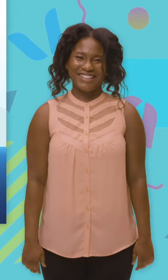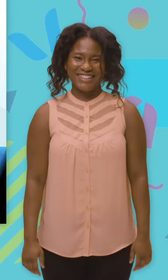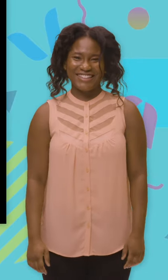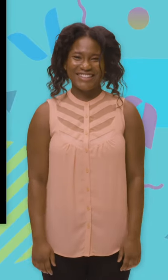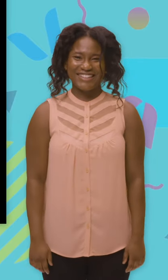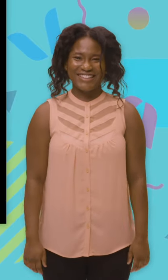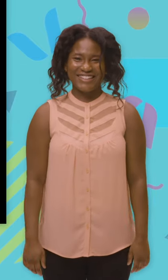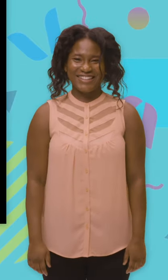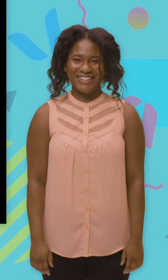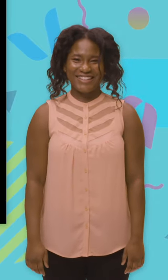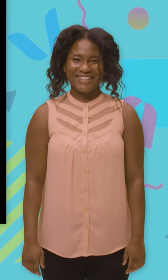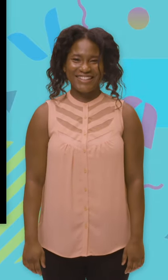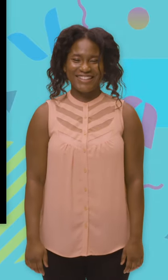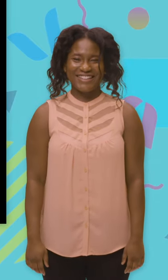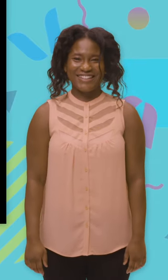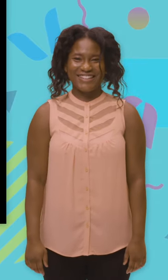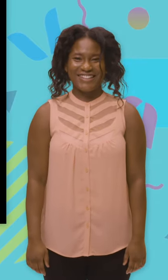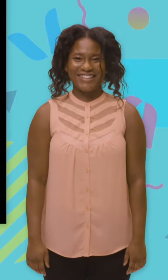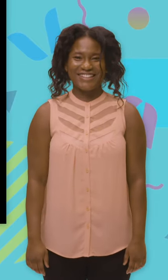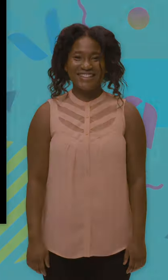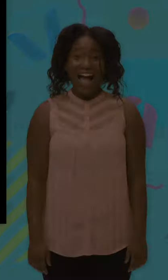it in it